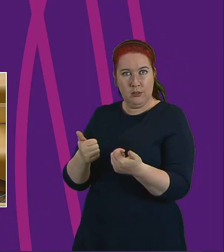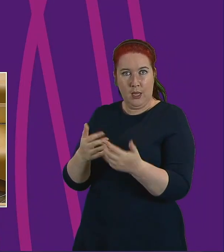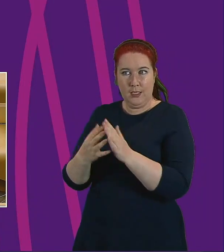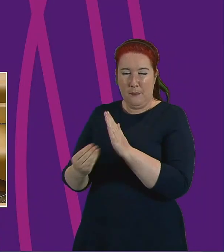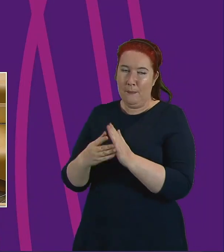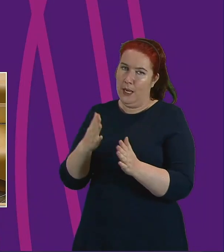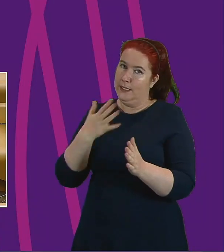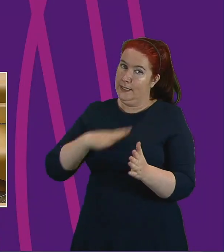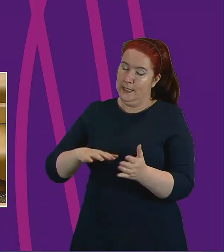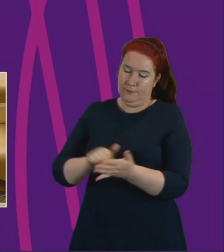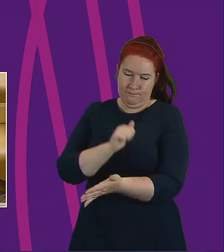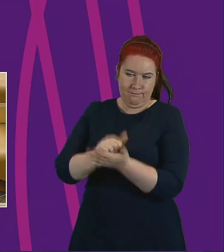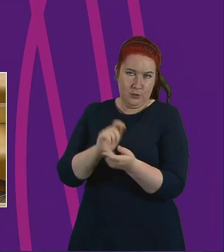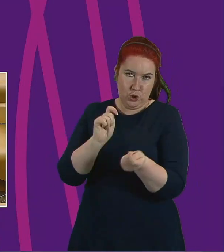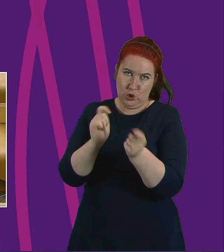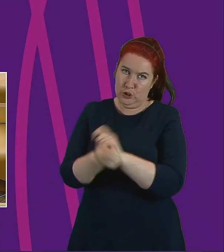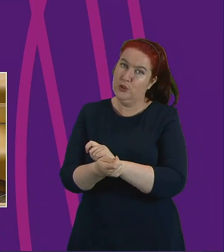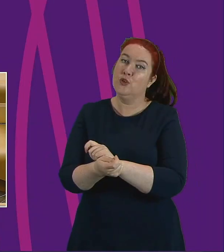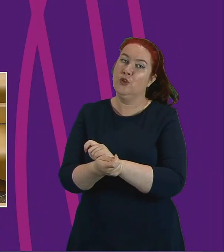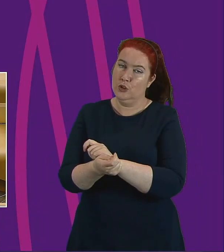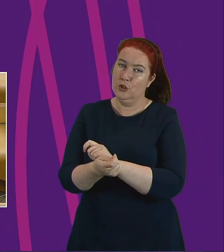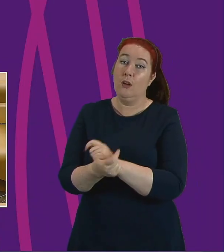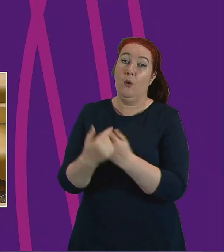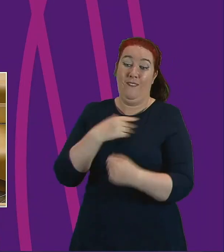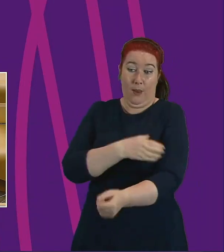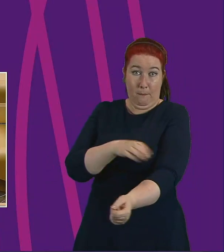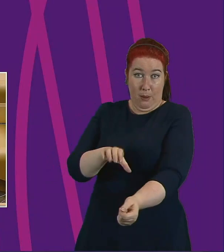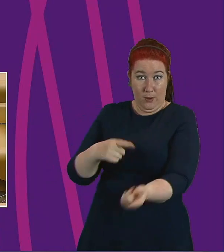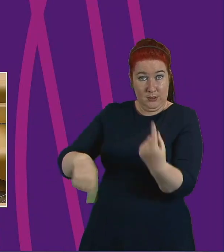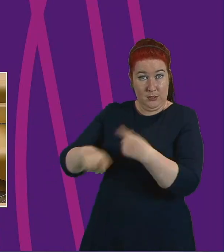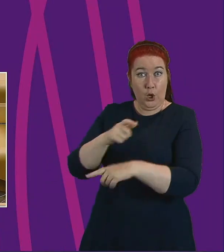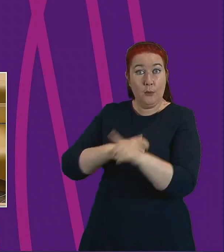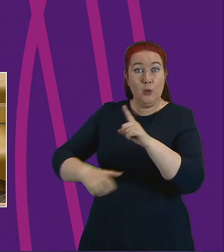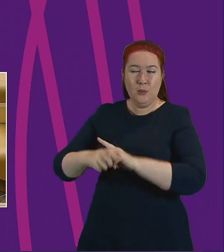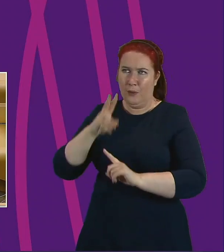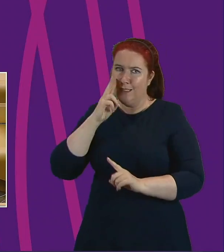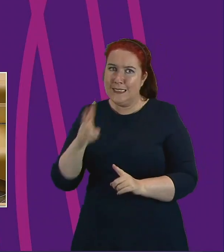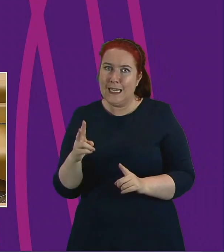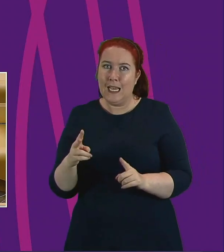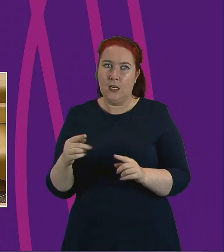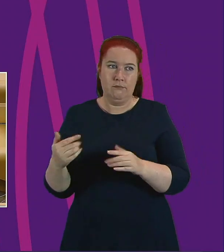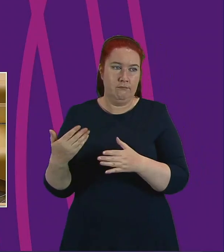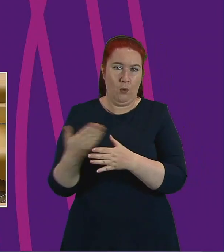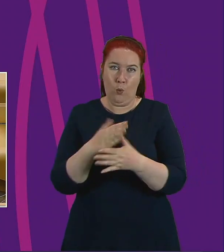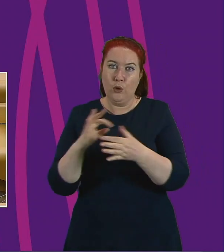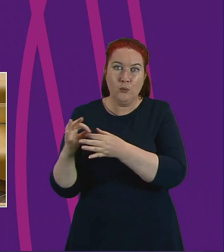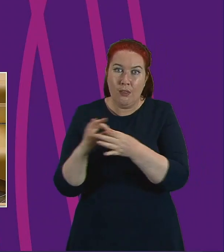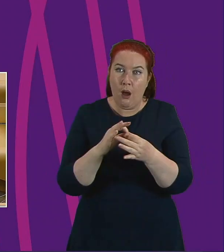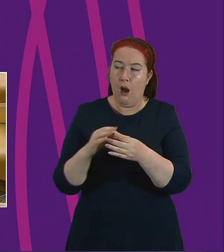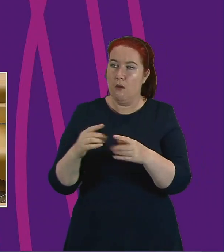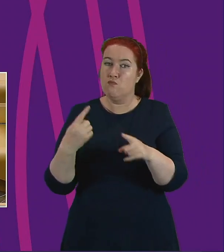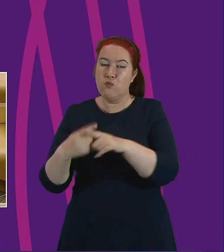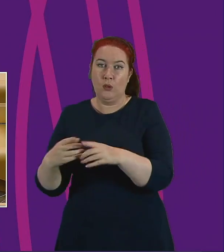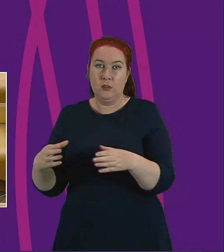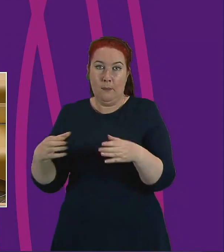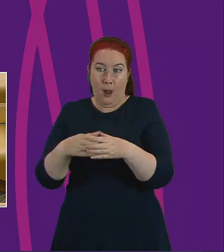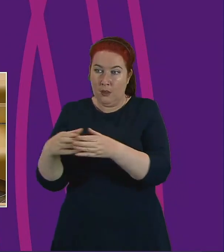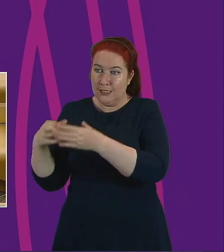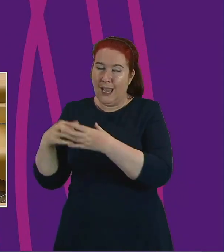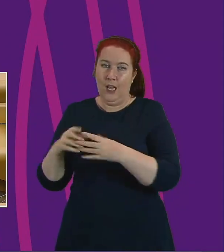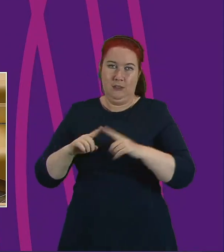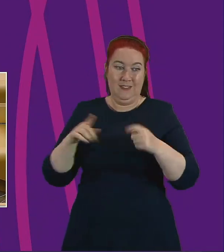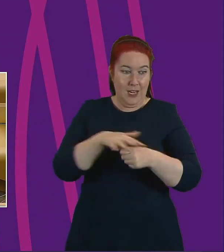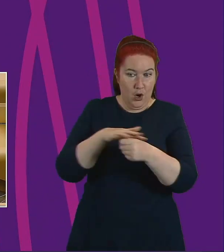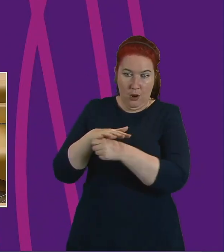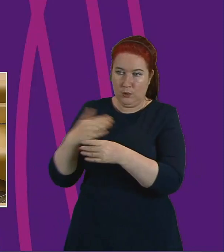take place. We've empowered communities. We've worked together. We've seen cross-party and we've seen cross-portfolio working across.